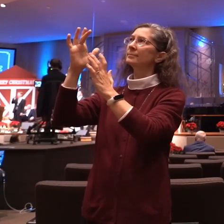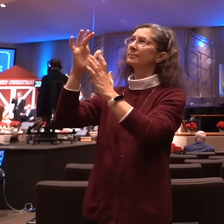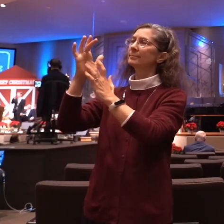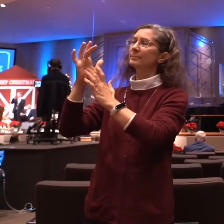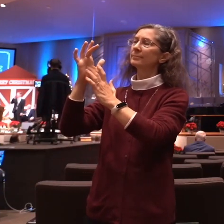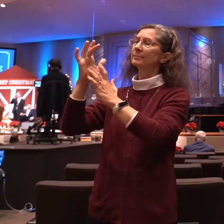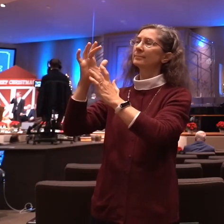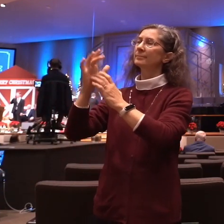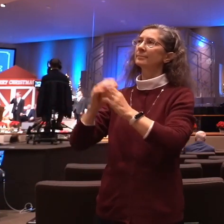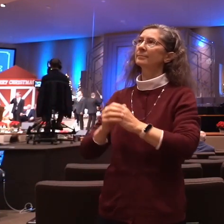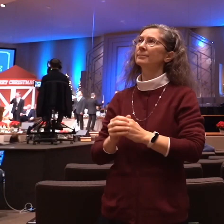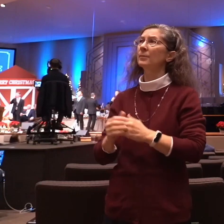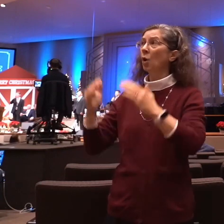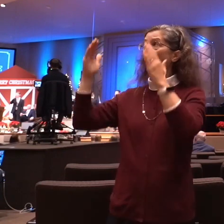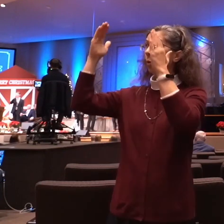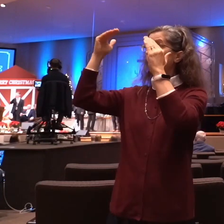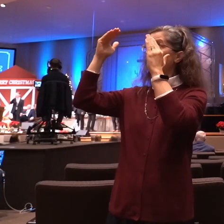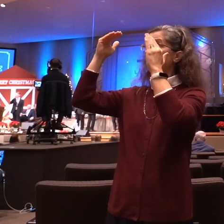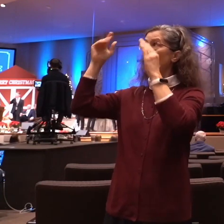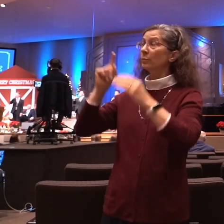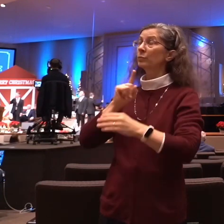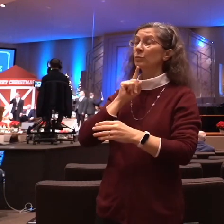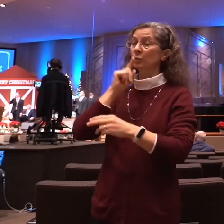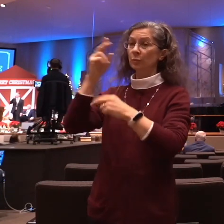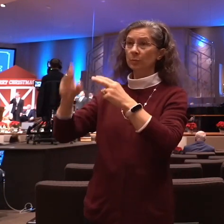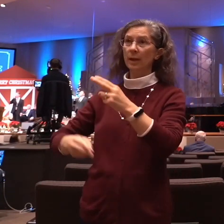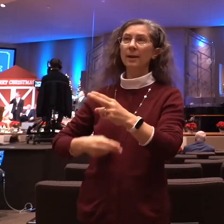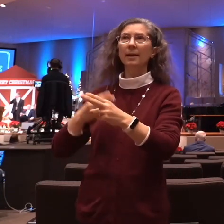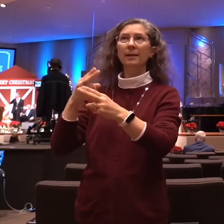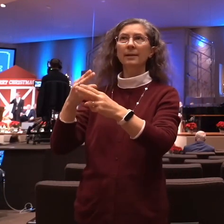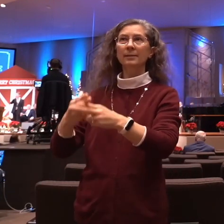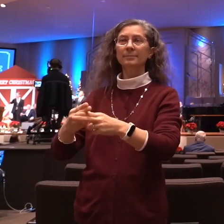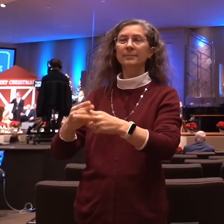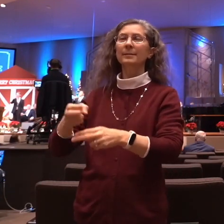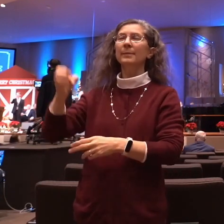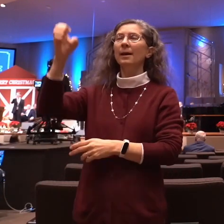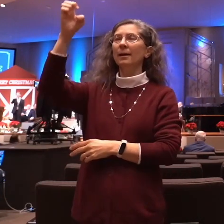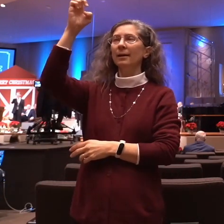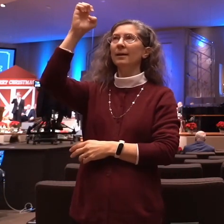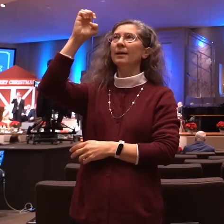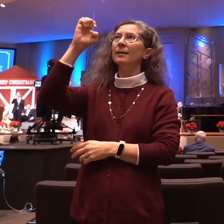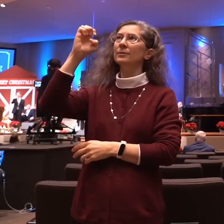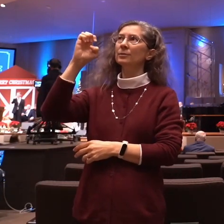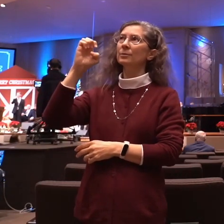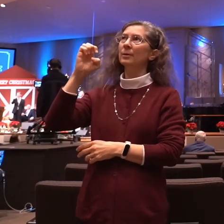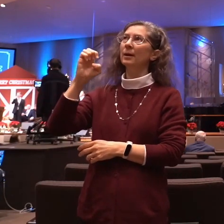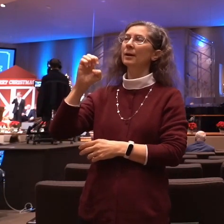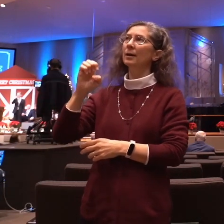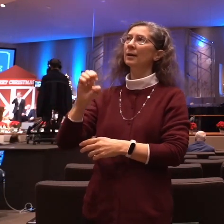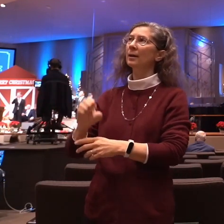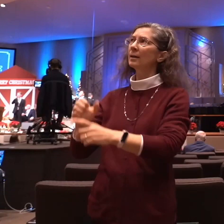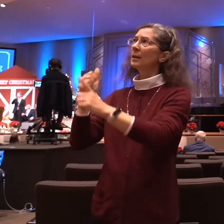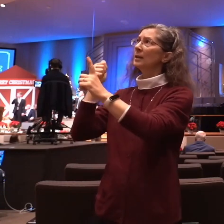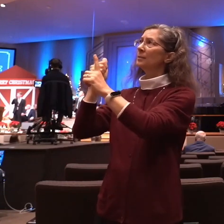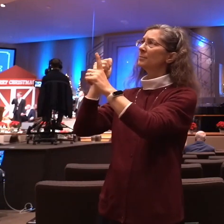hope has a name Emmanuel The